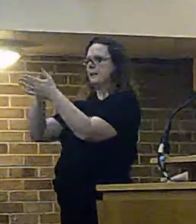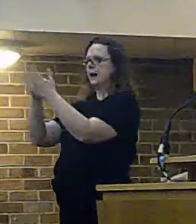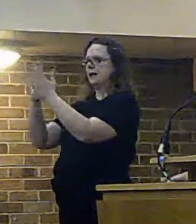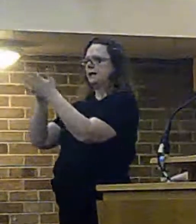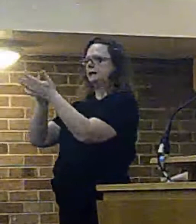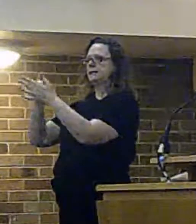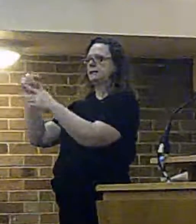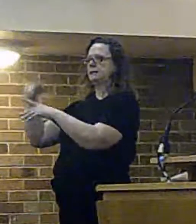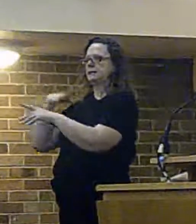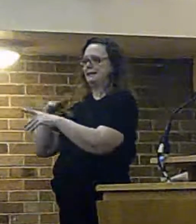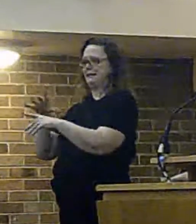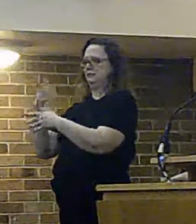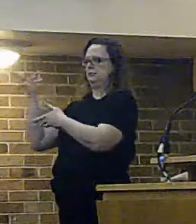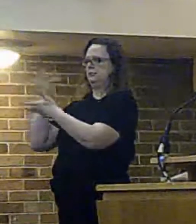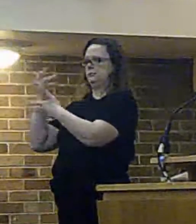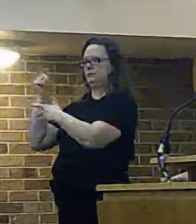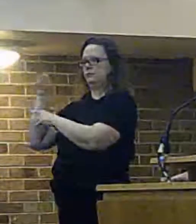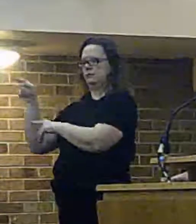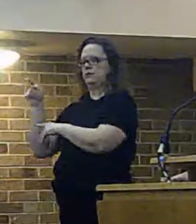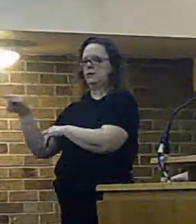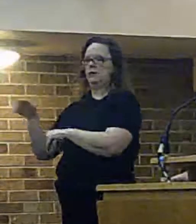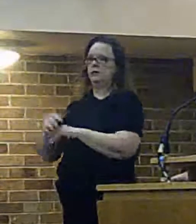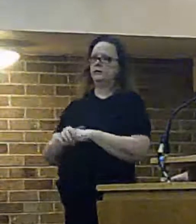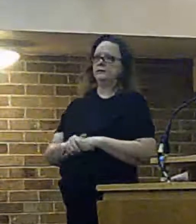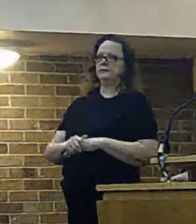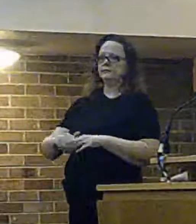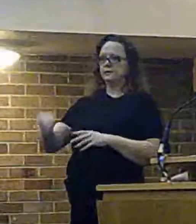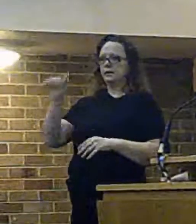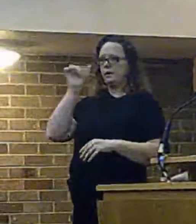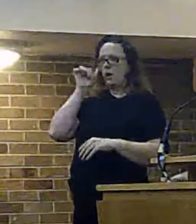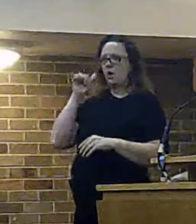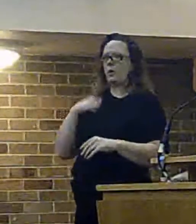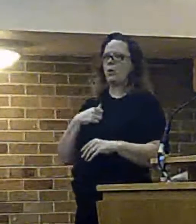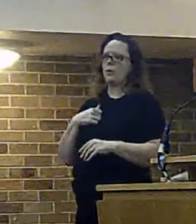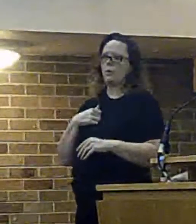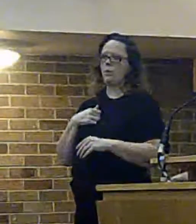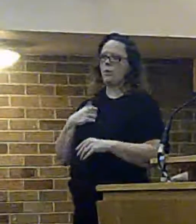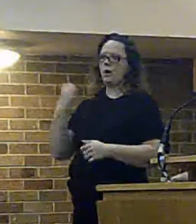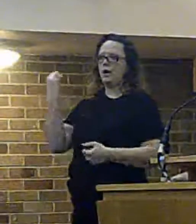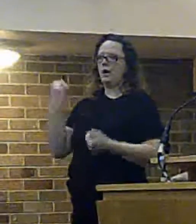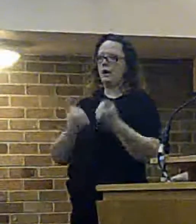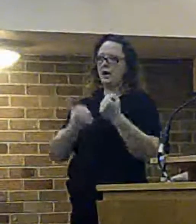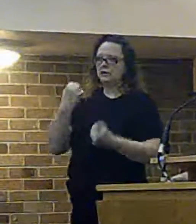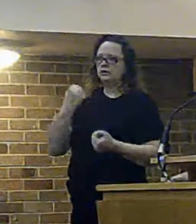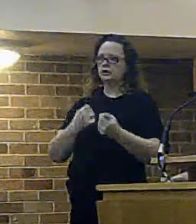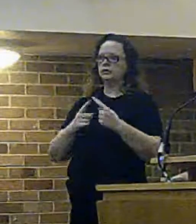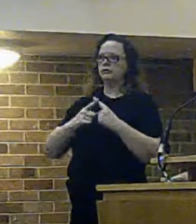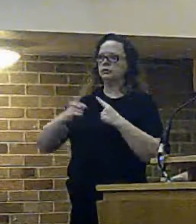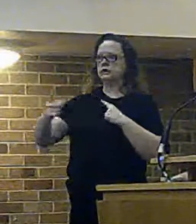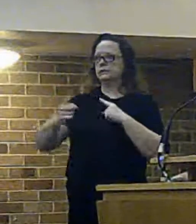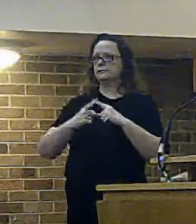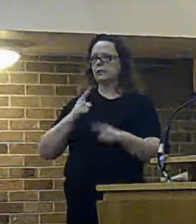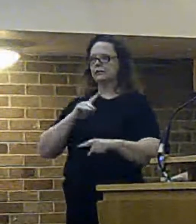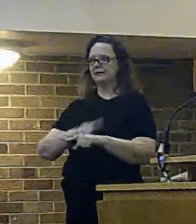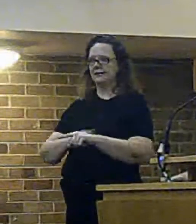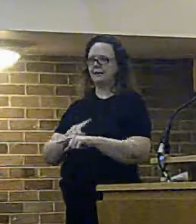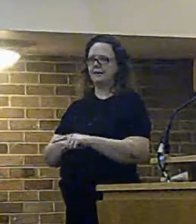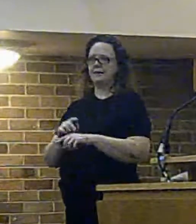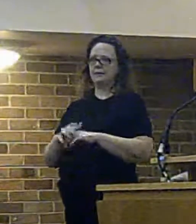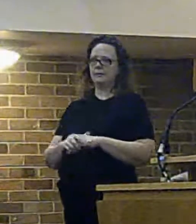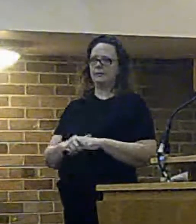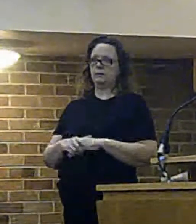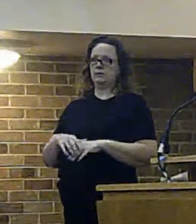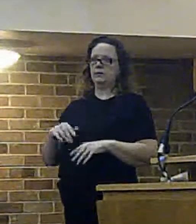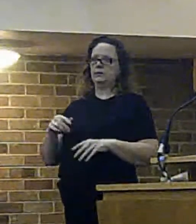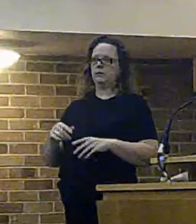that but what i do know a little bit about is operational response which brings me back to my